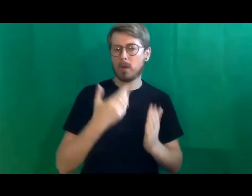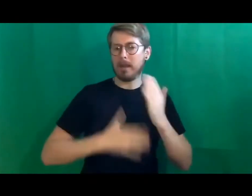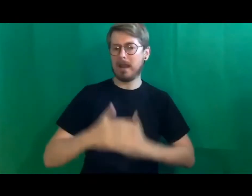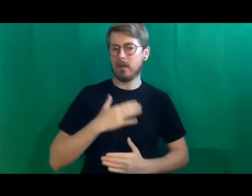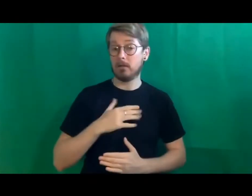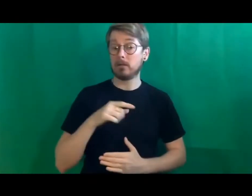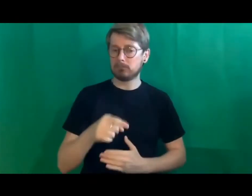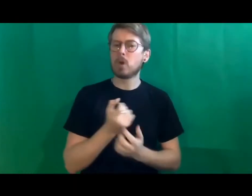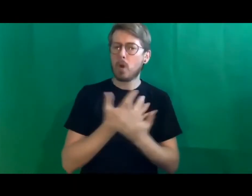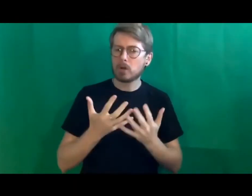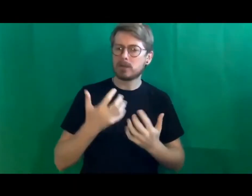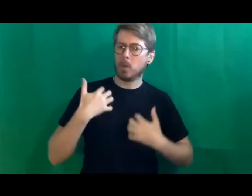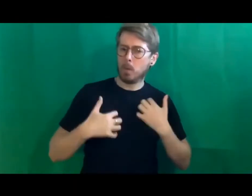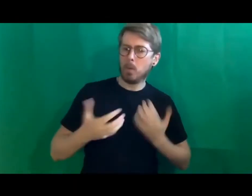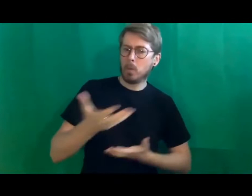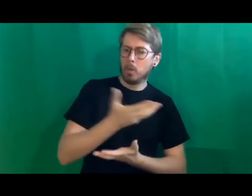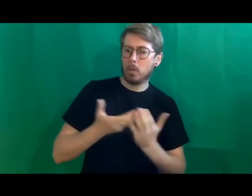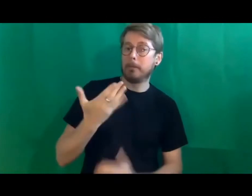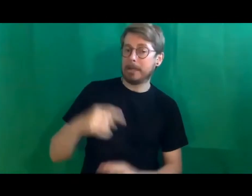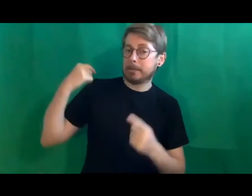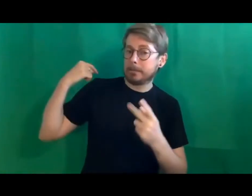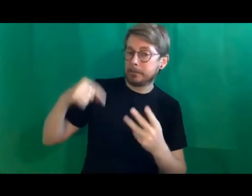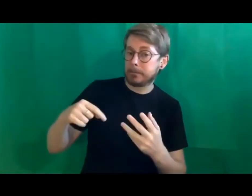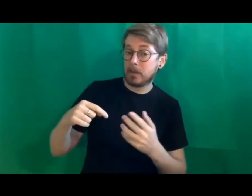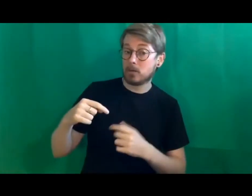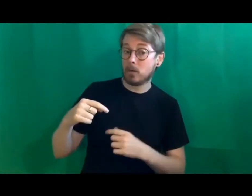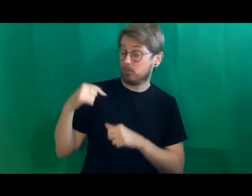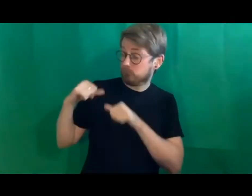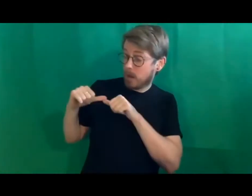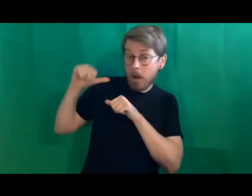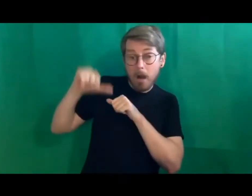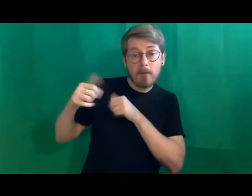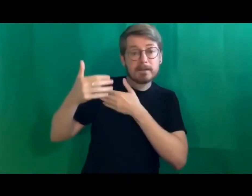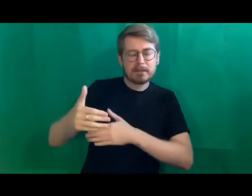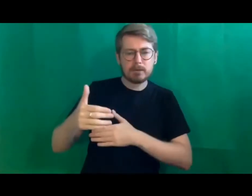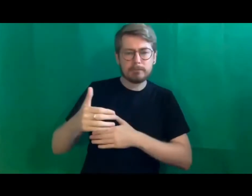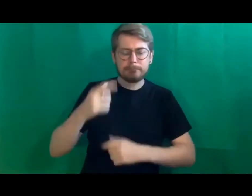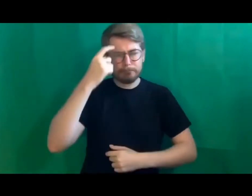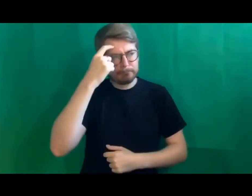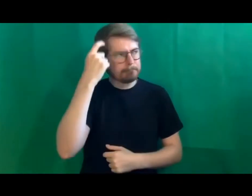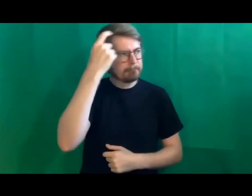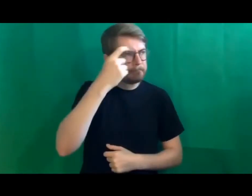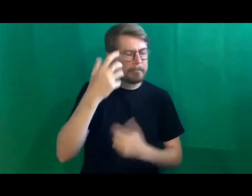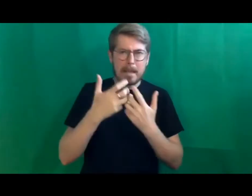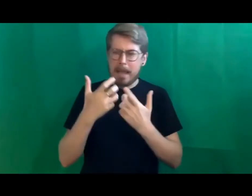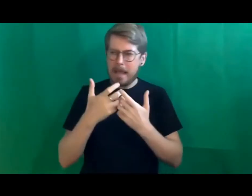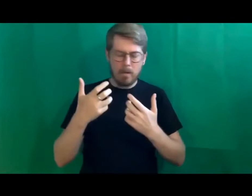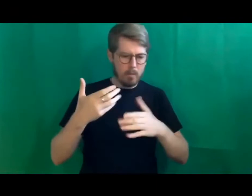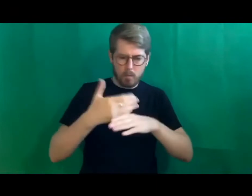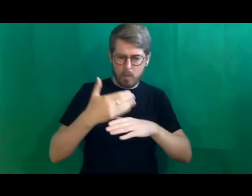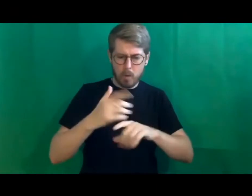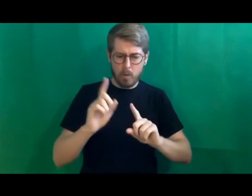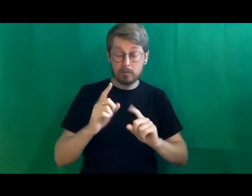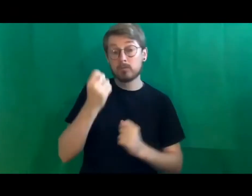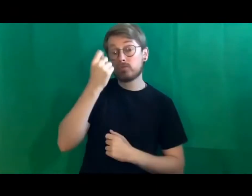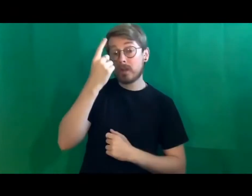discussion points. So we set to work straight after that session. We realised that we had a list